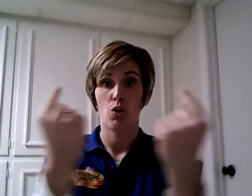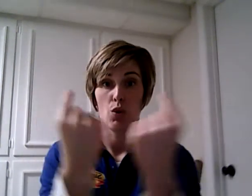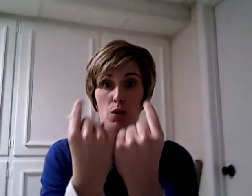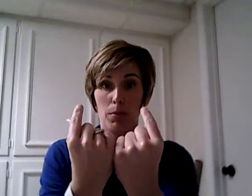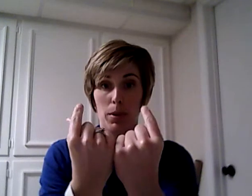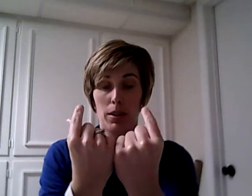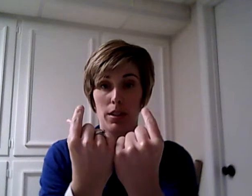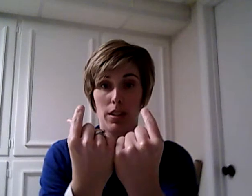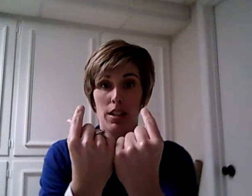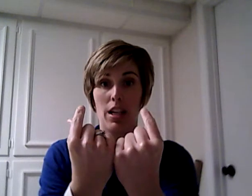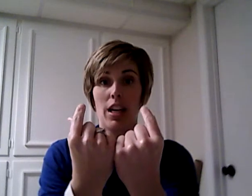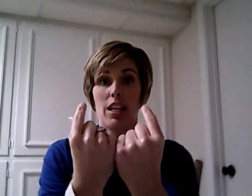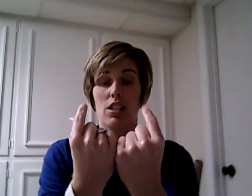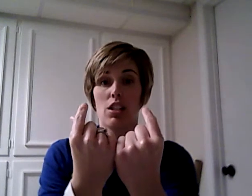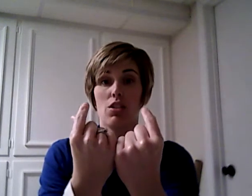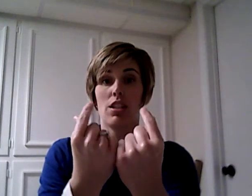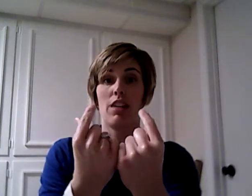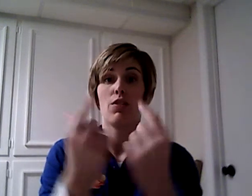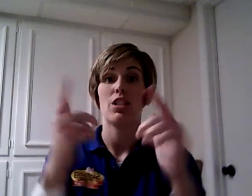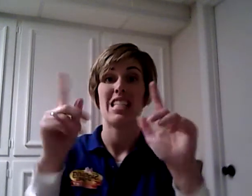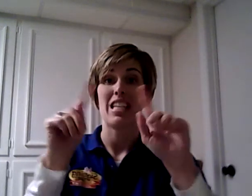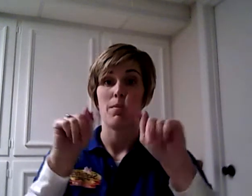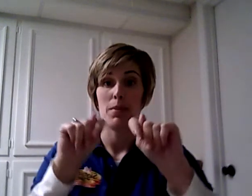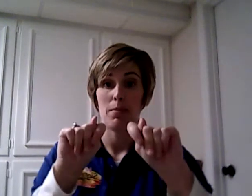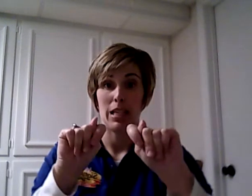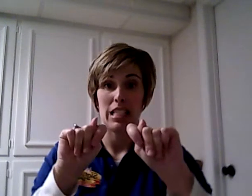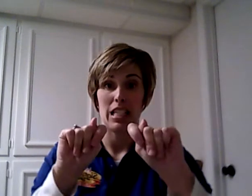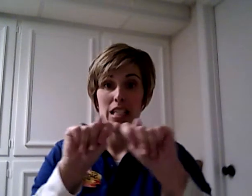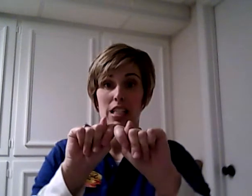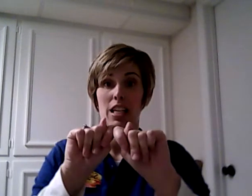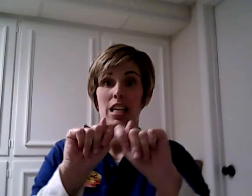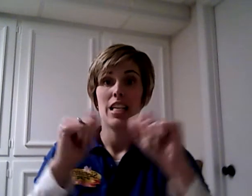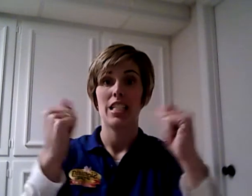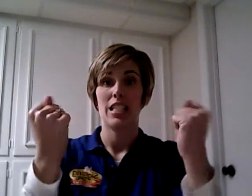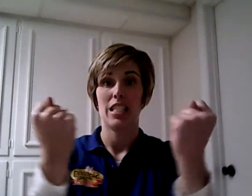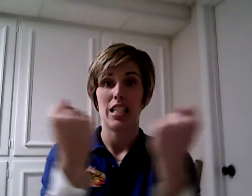Group. And it's also the sign for team. Make T's. Team.